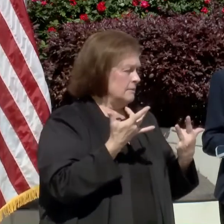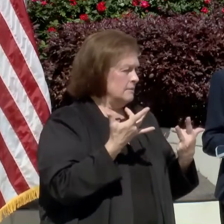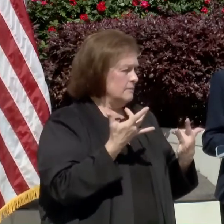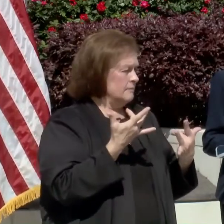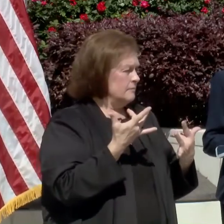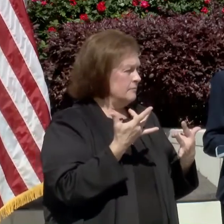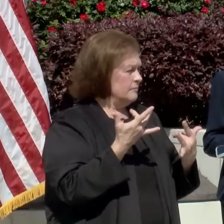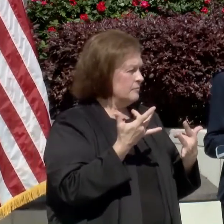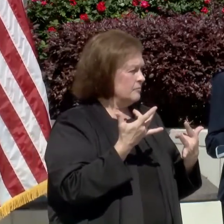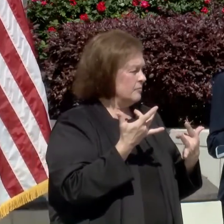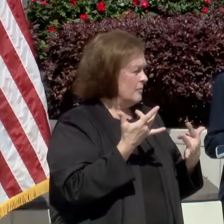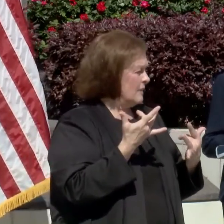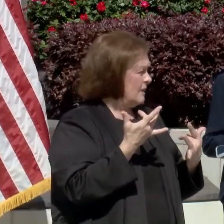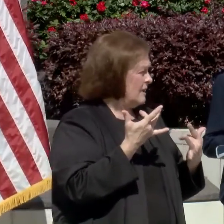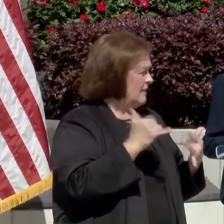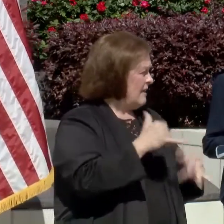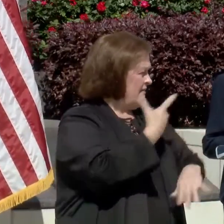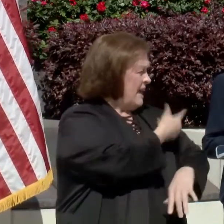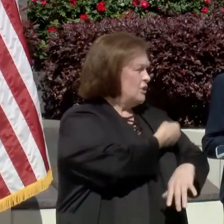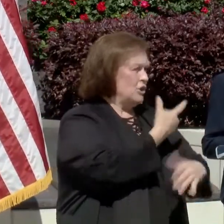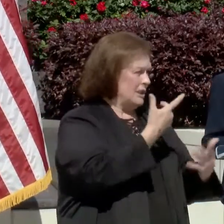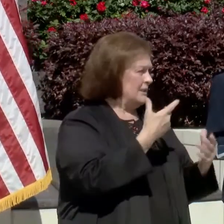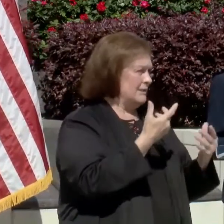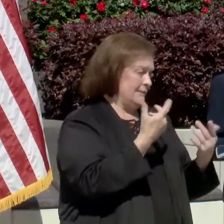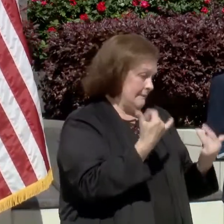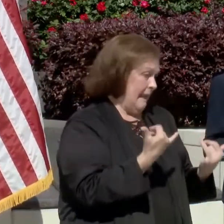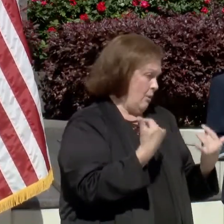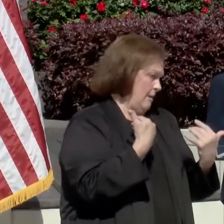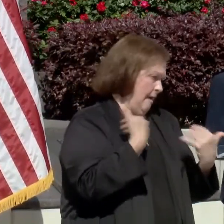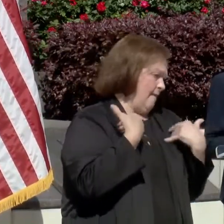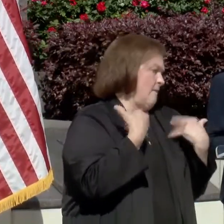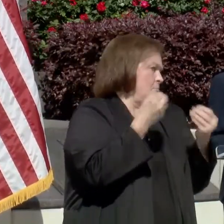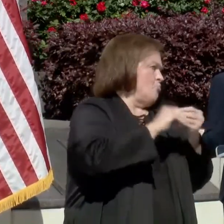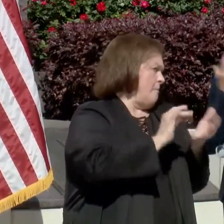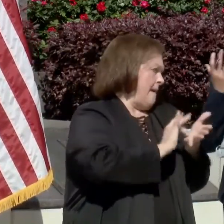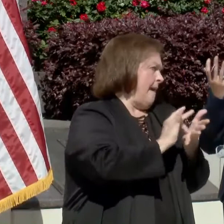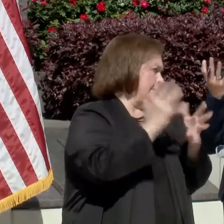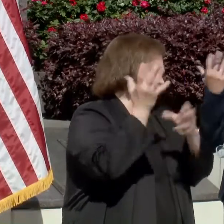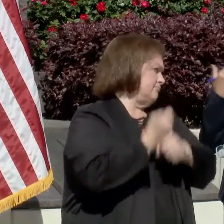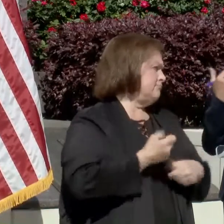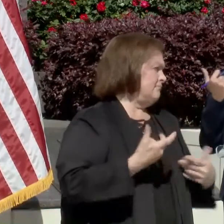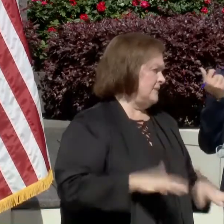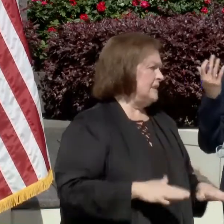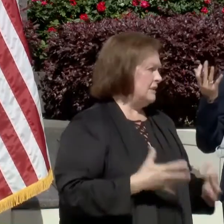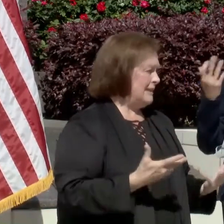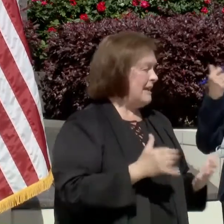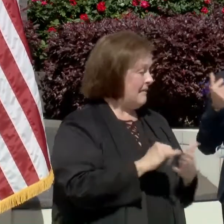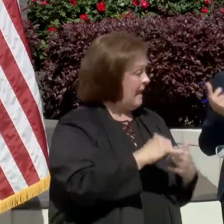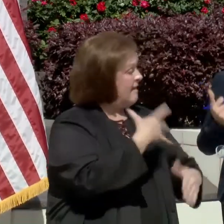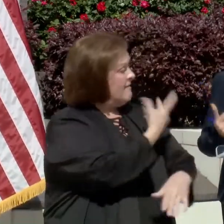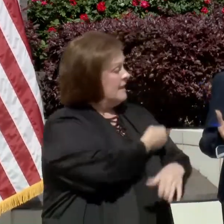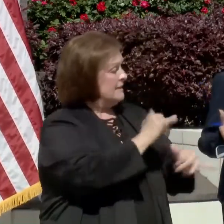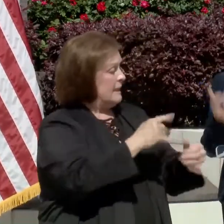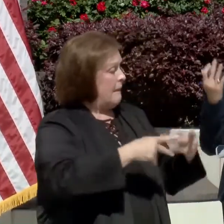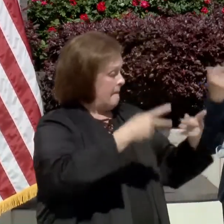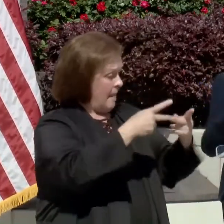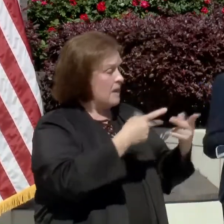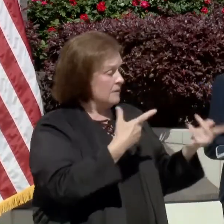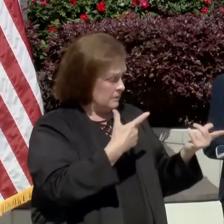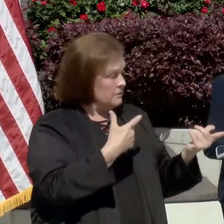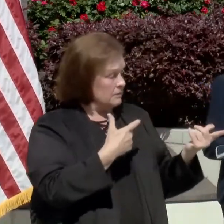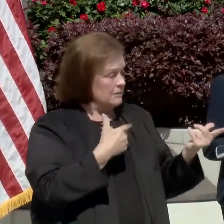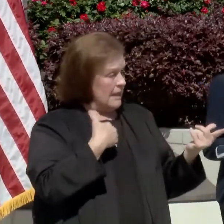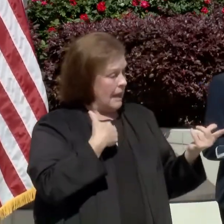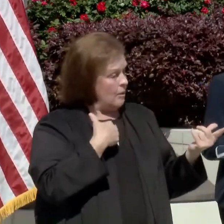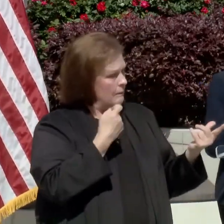you know, um, the vaccine is just more widely available. So the vaccine event was great. I mean, I was a little bit concerned the